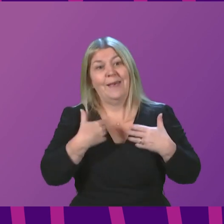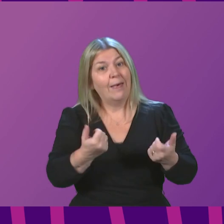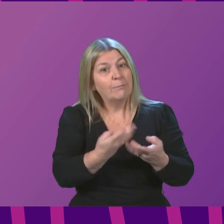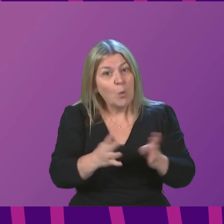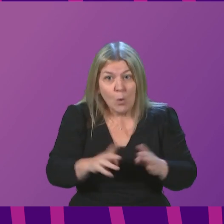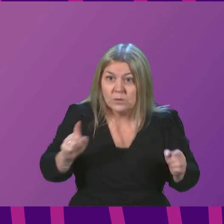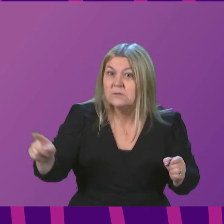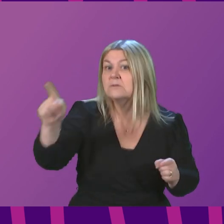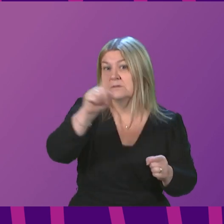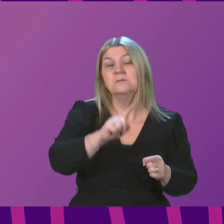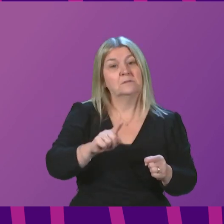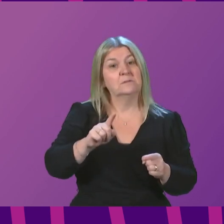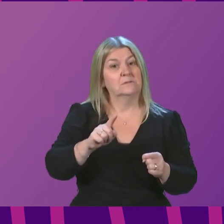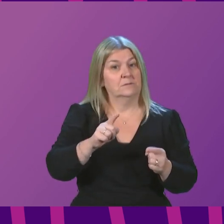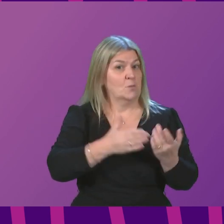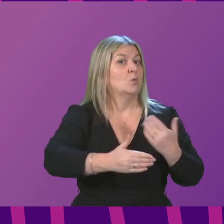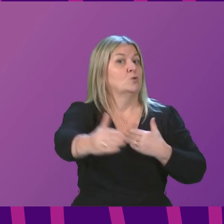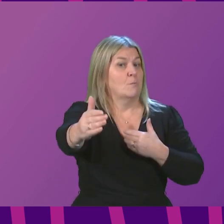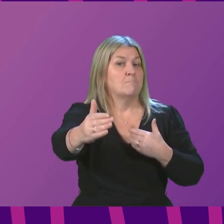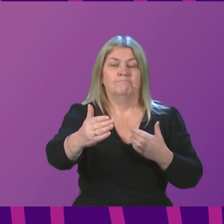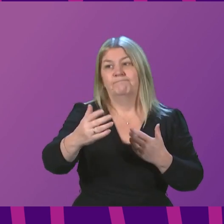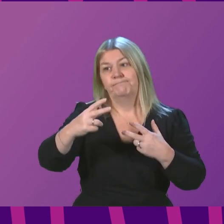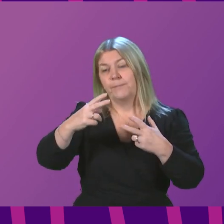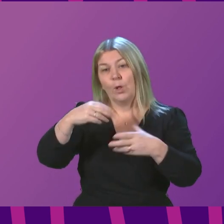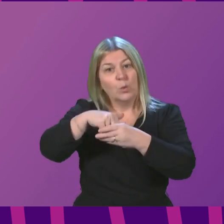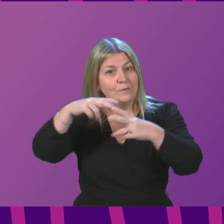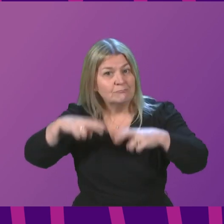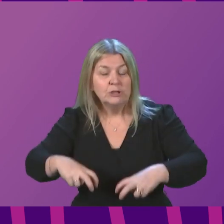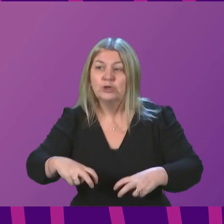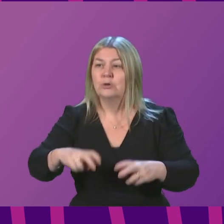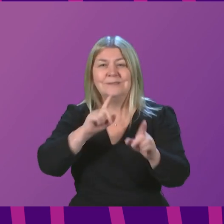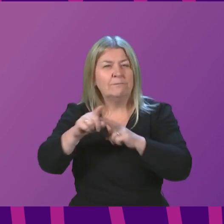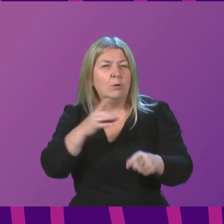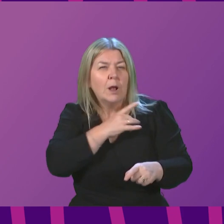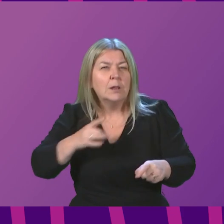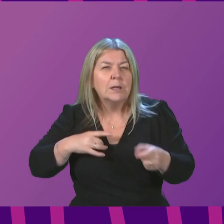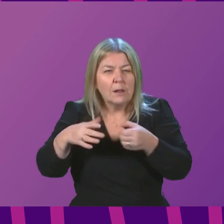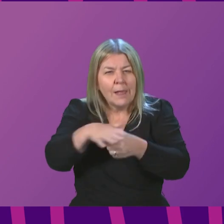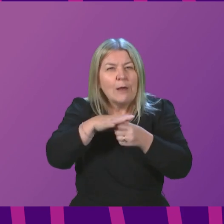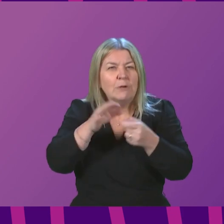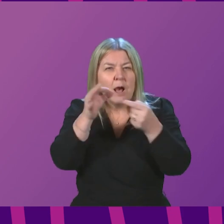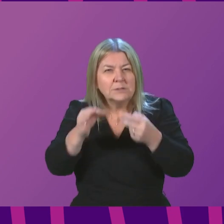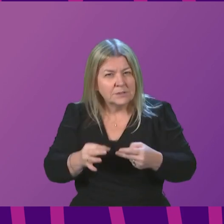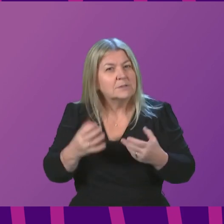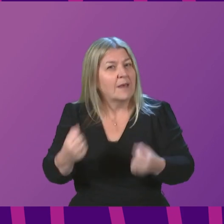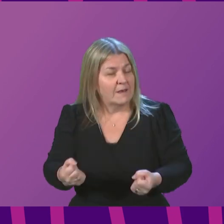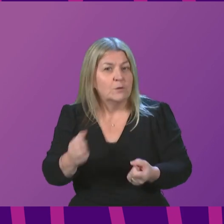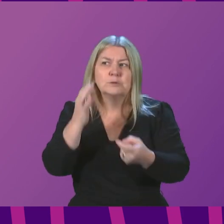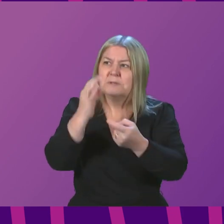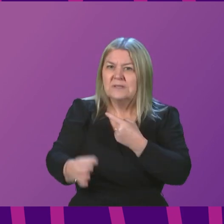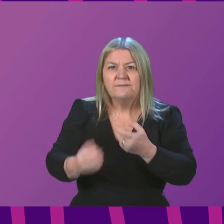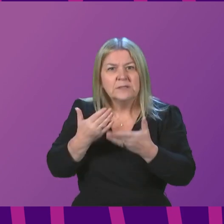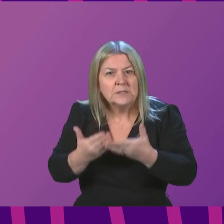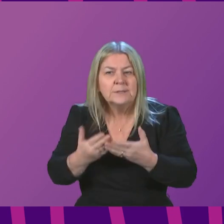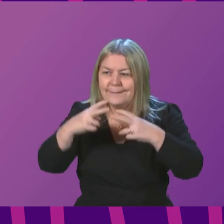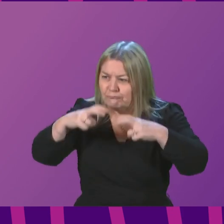clinical research. That includes research relating to all clinical areas, and in particular to studies associated